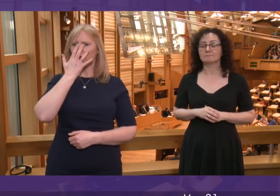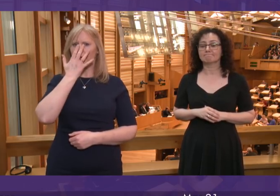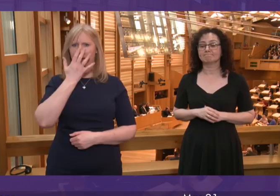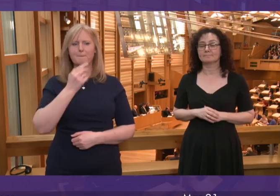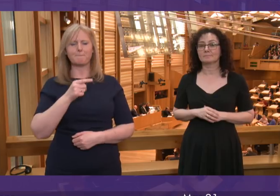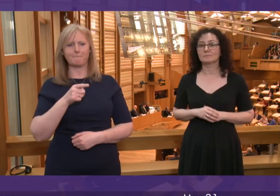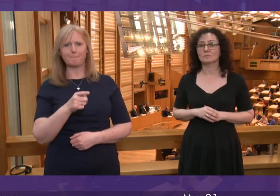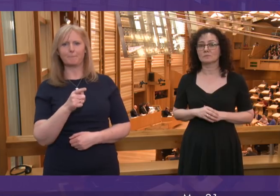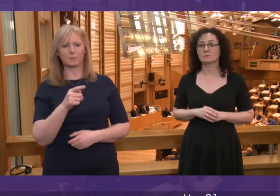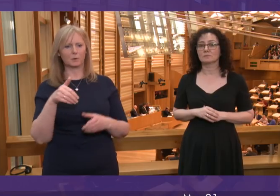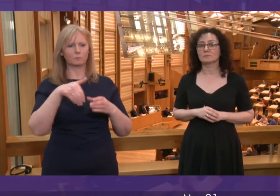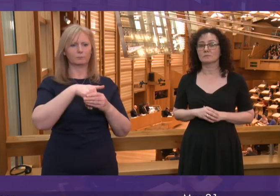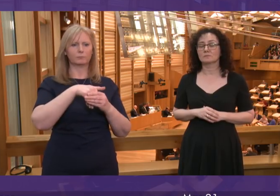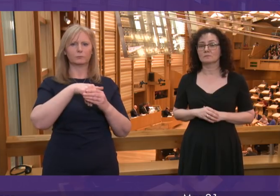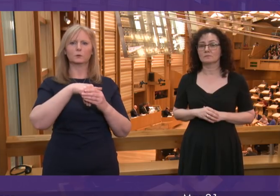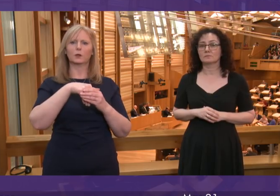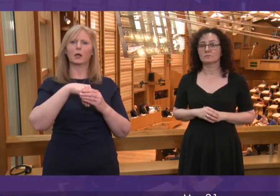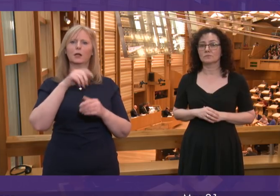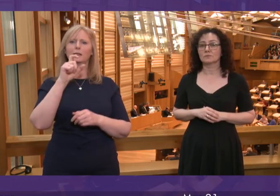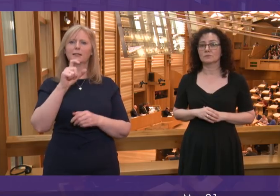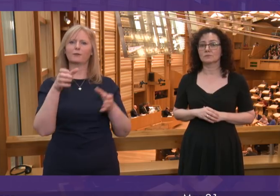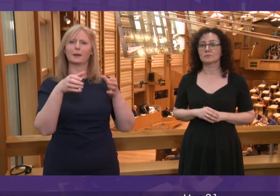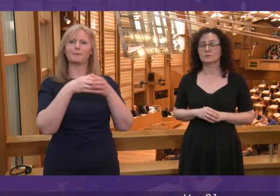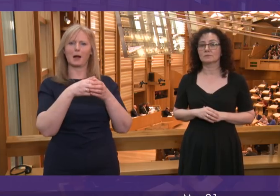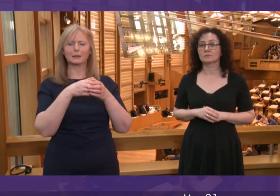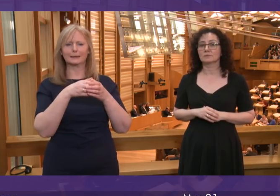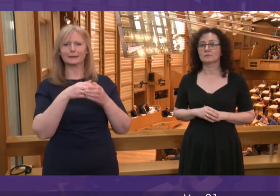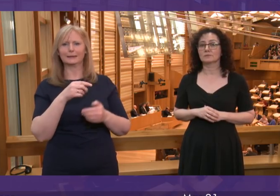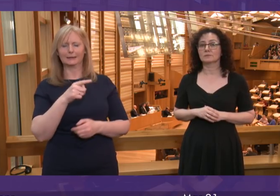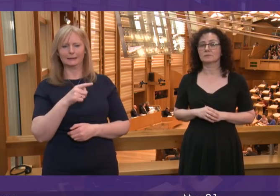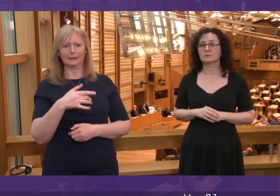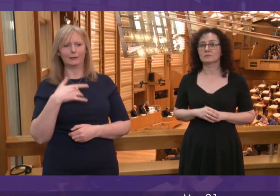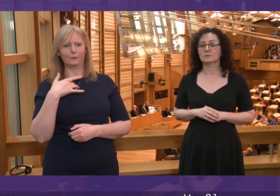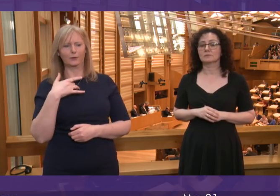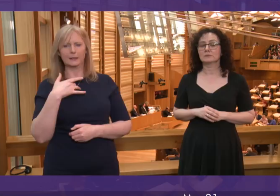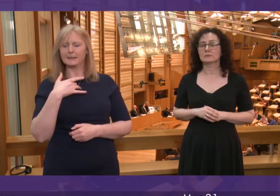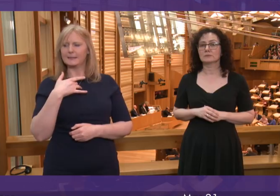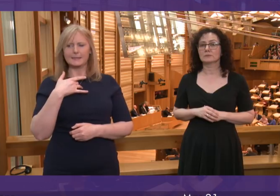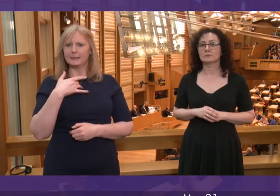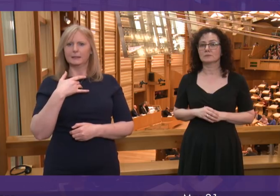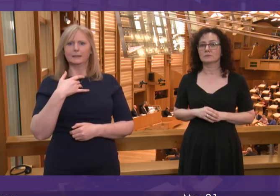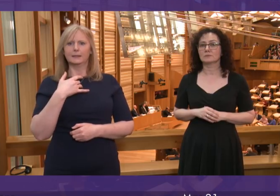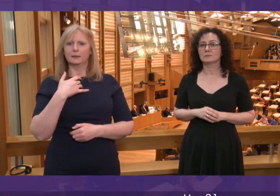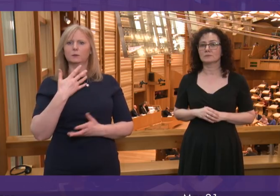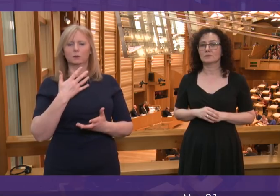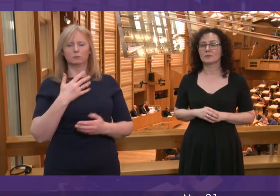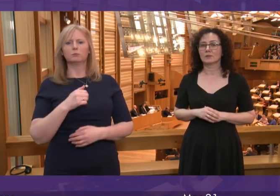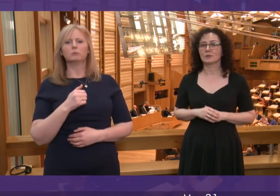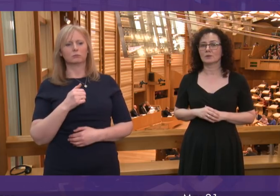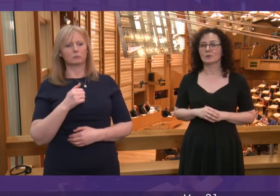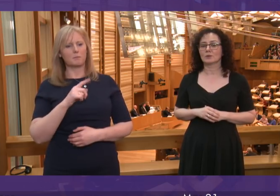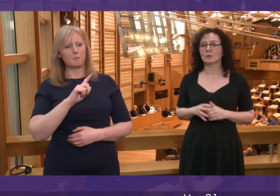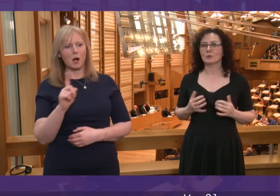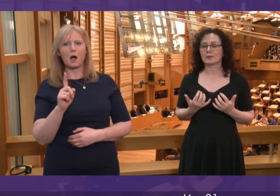be in the Conservative Party and the conduct of the Prime Minister made him want to weep. And yet we hear Scottish Conservatives continue